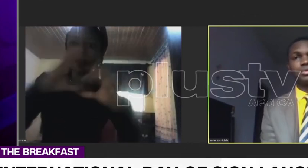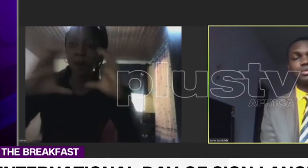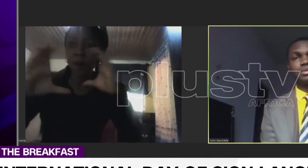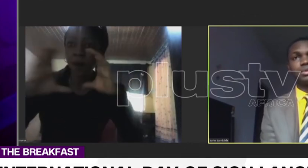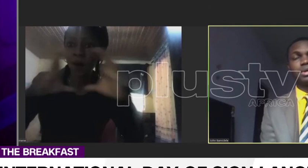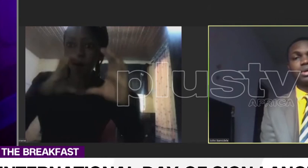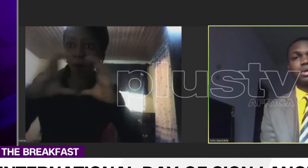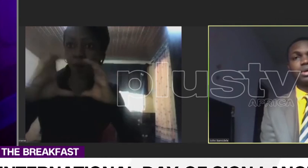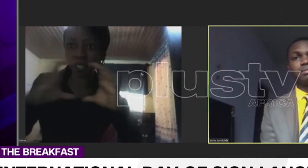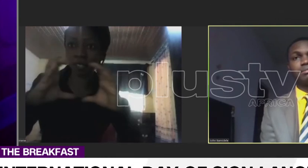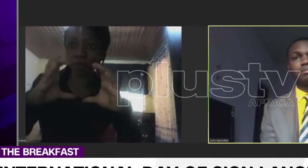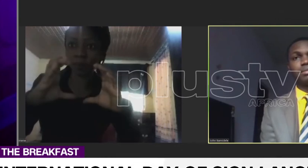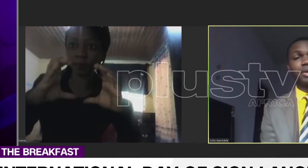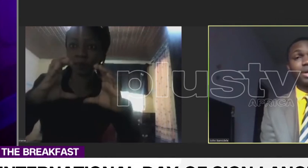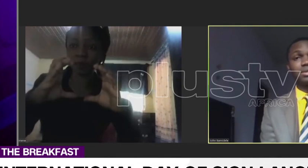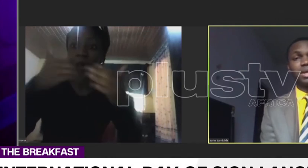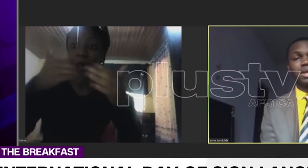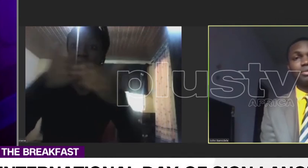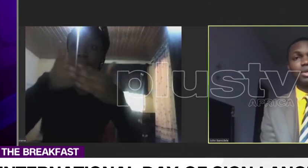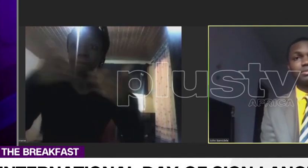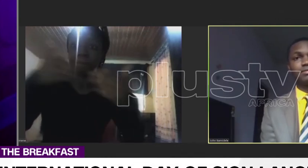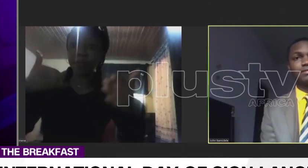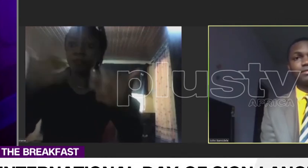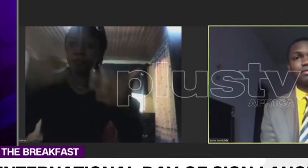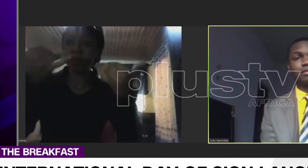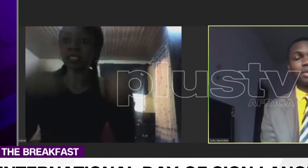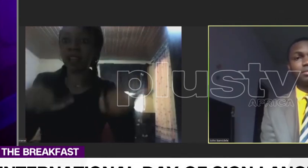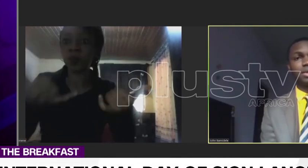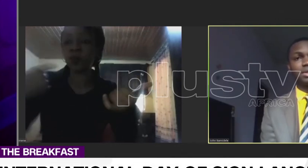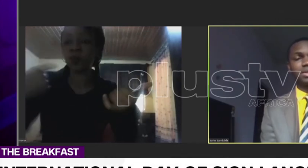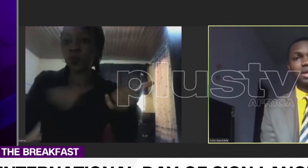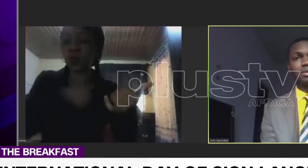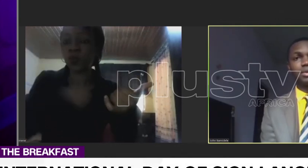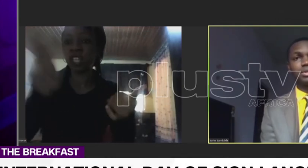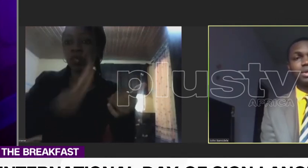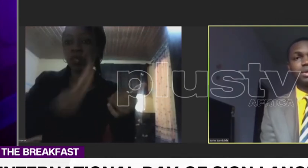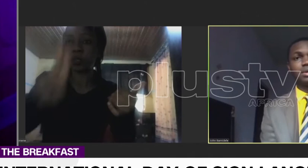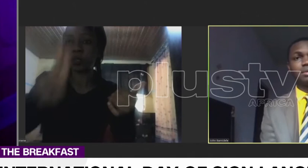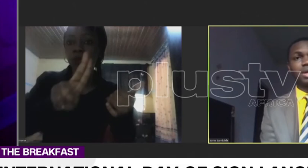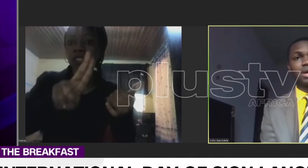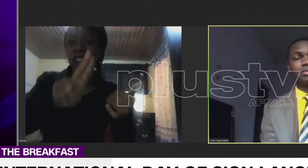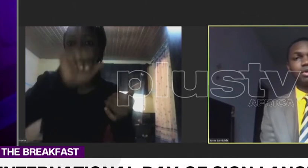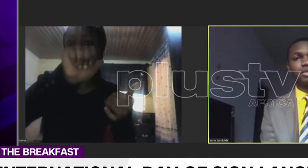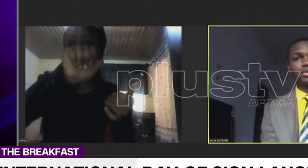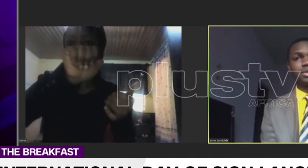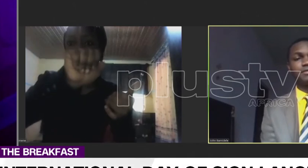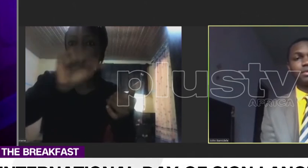American sign language for many fluent sign language. But now the Commission is focused